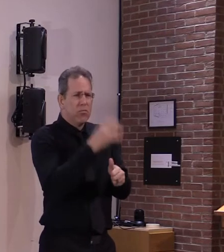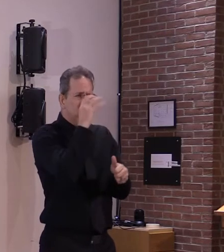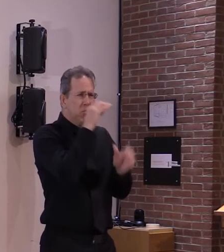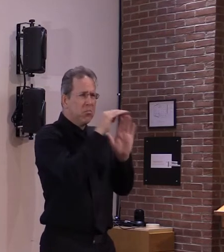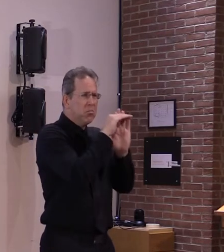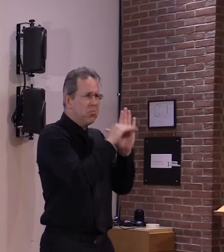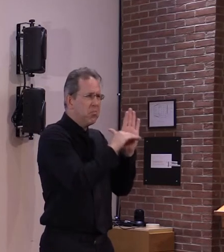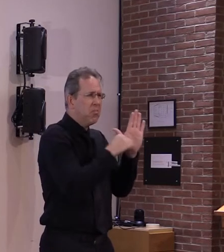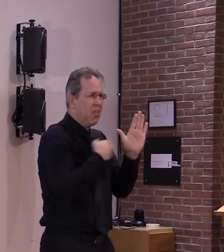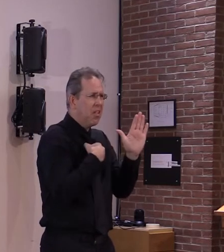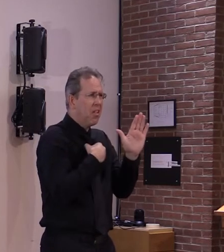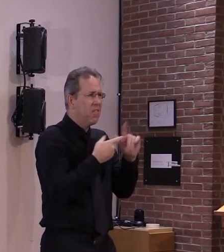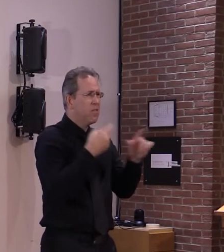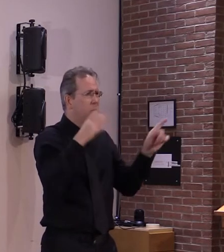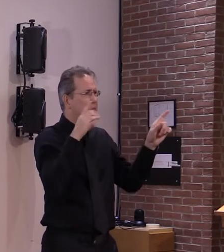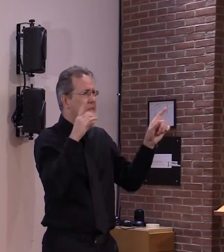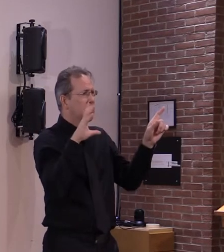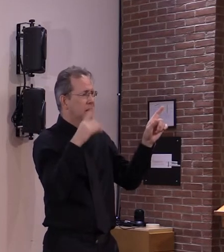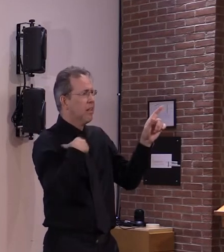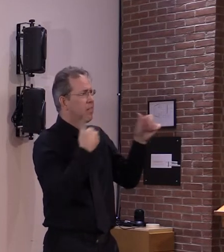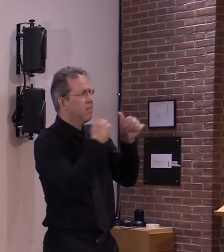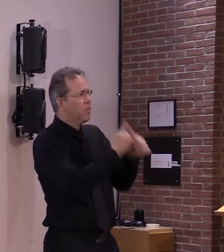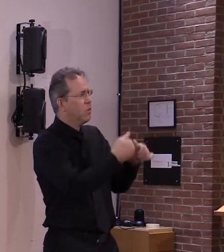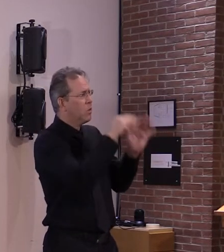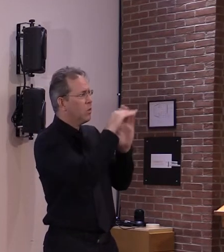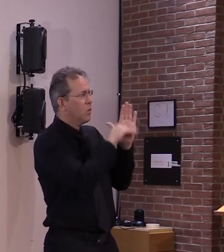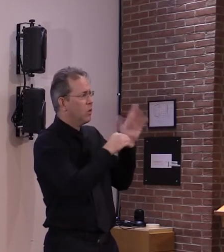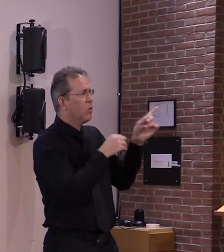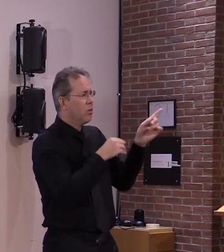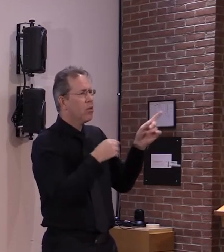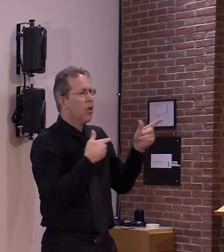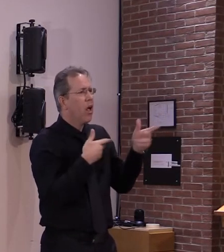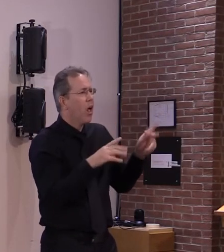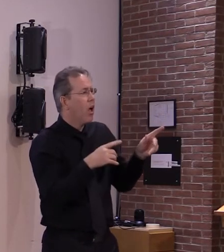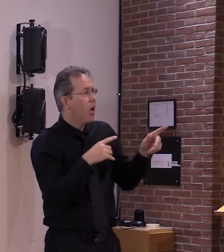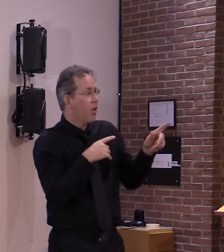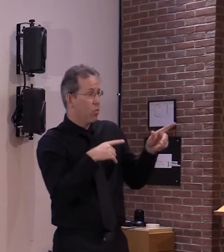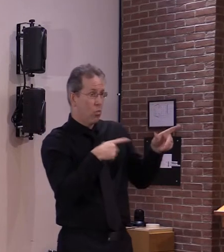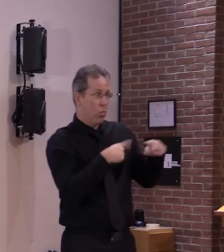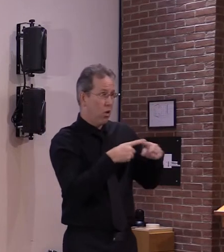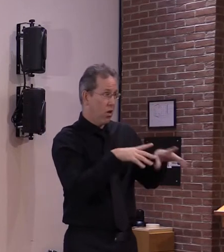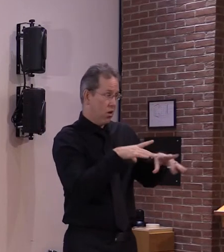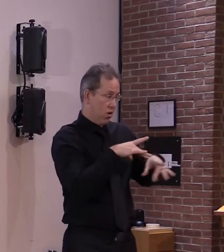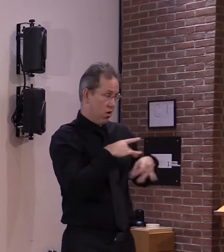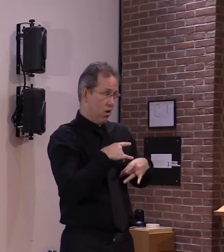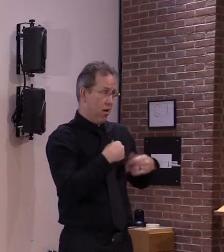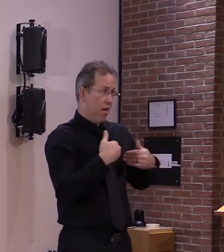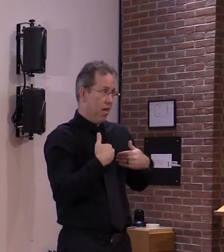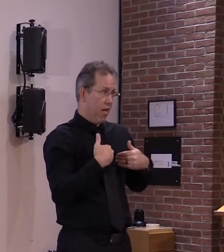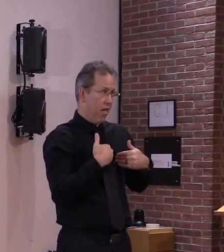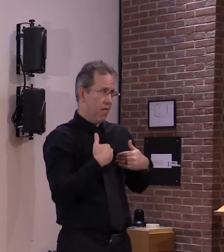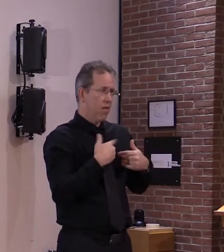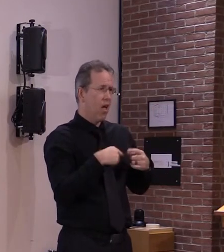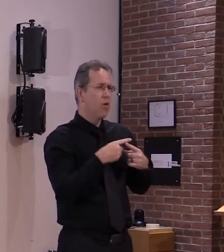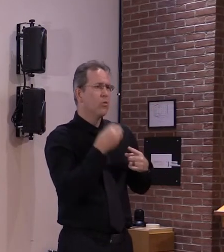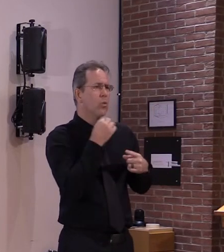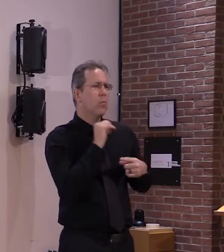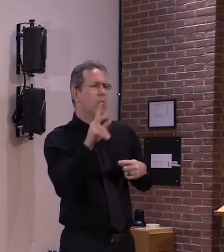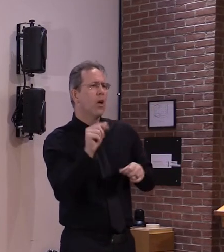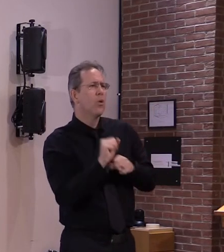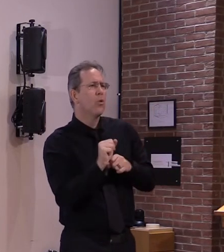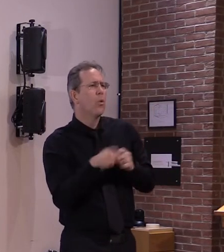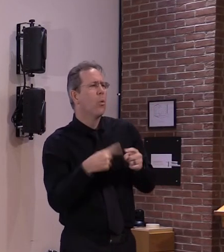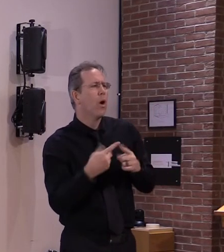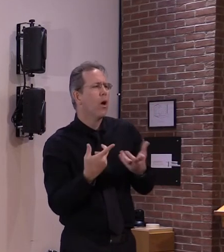healthcare workers to work once they're free of infection so a 10-day period would actually not be